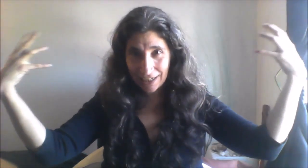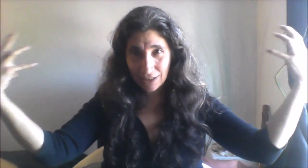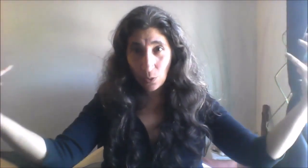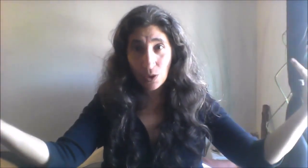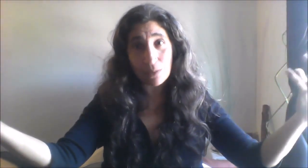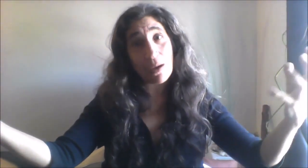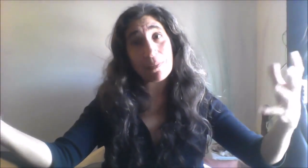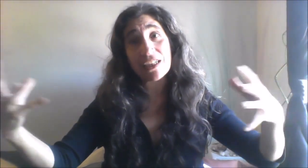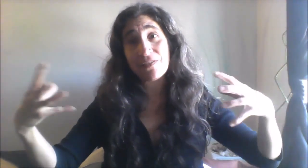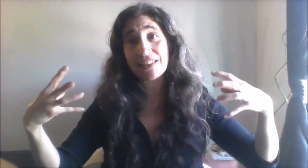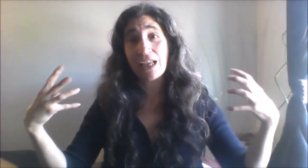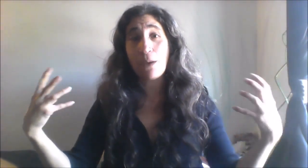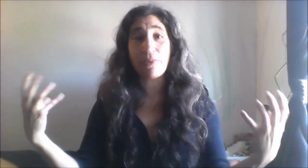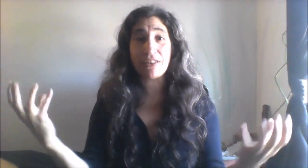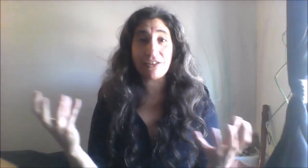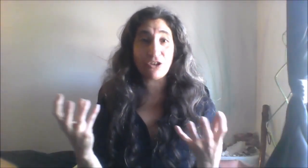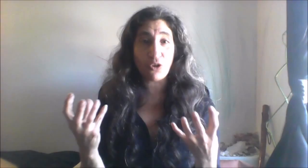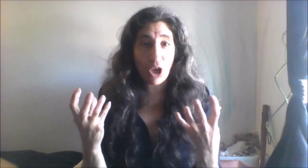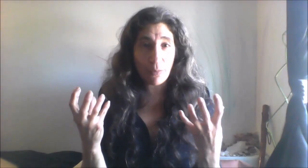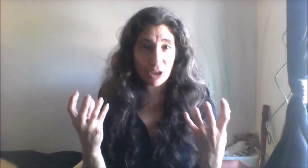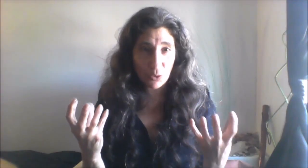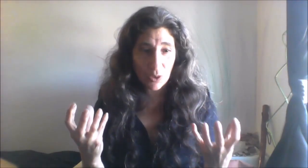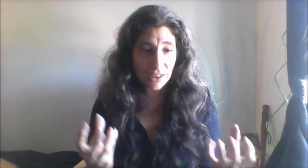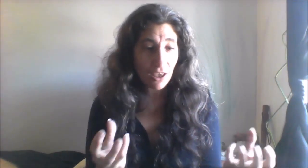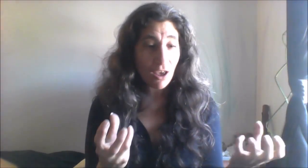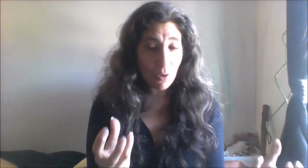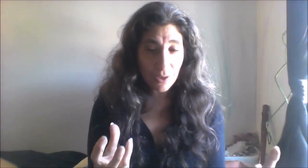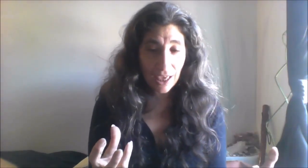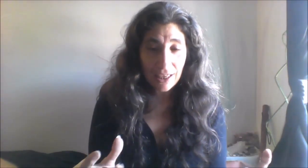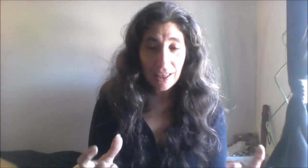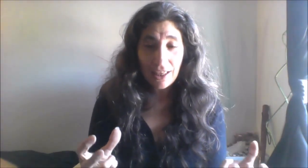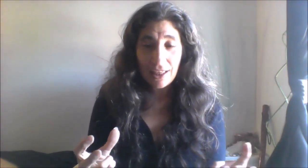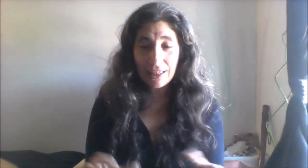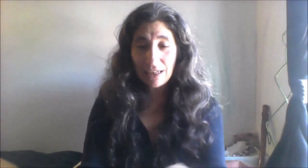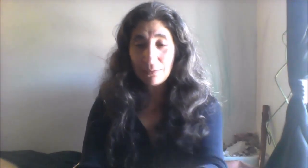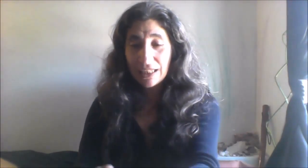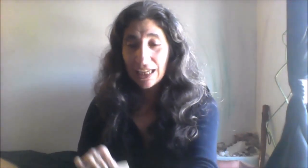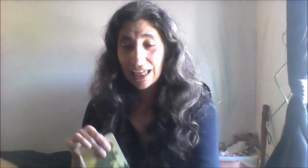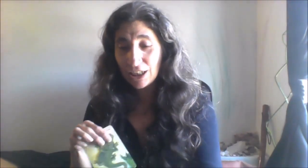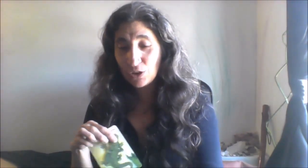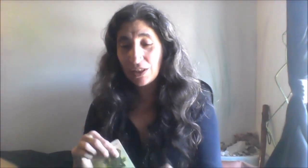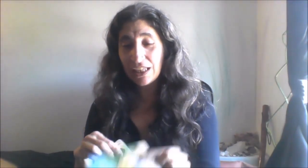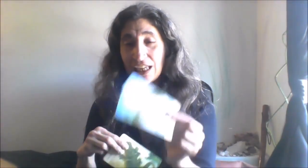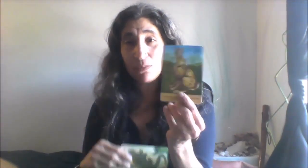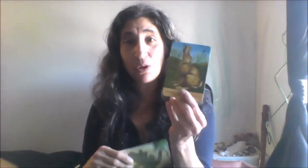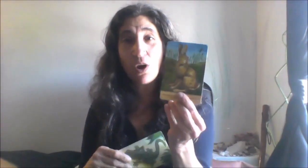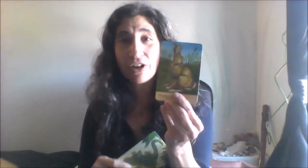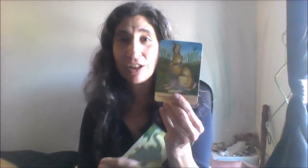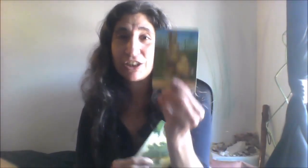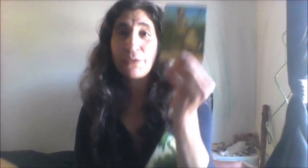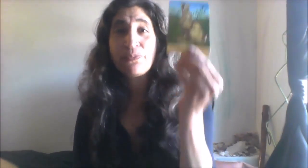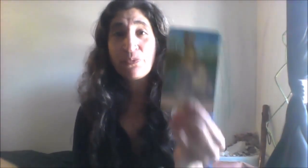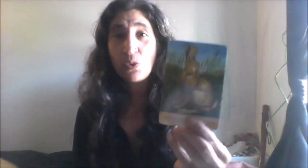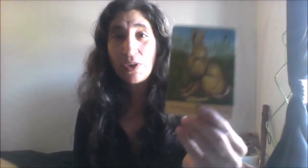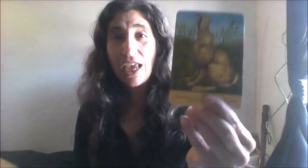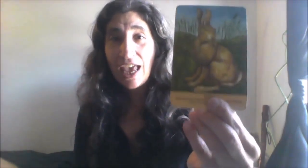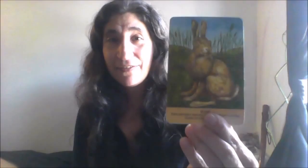coming to us okay let me get to the animal oracles we have the hair over